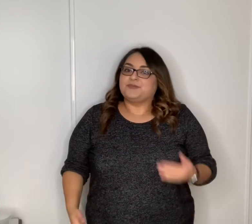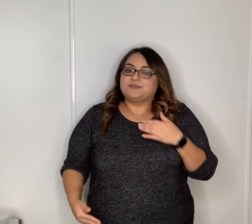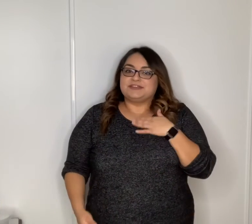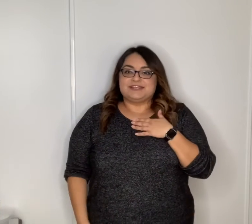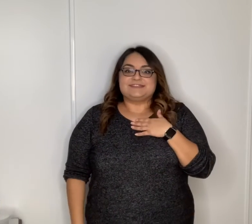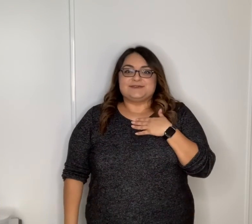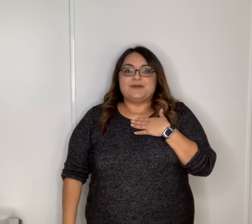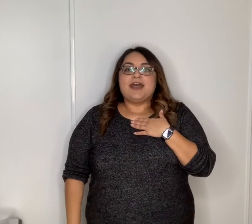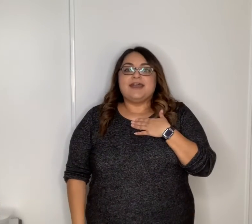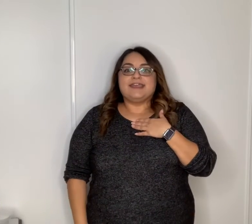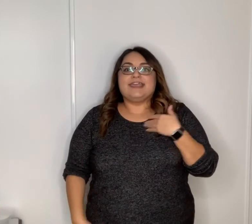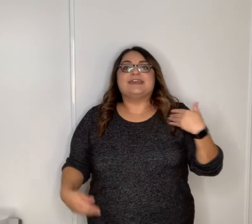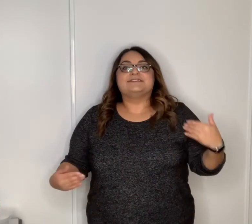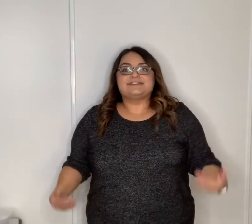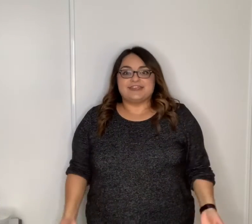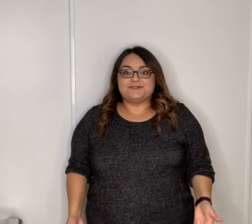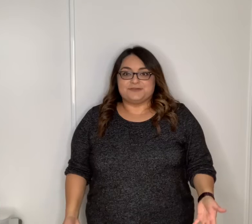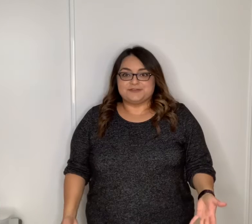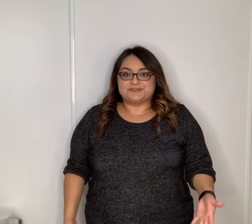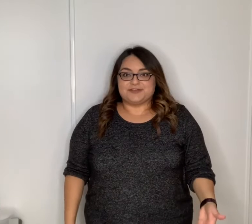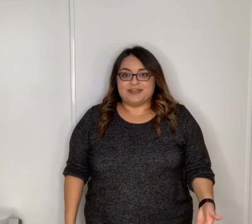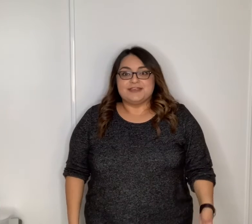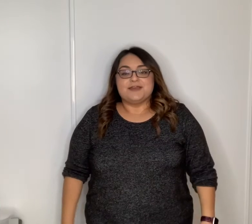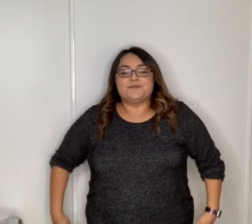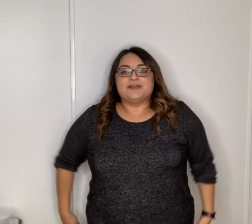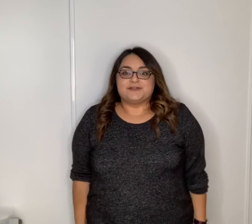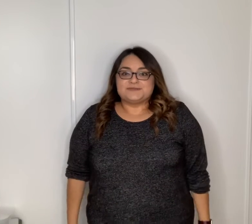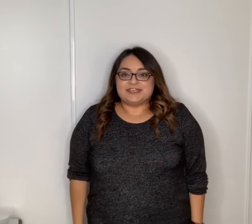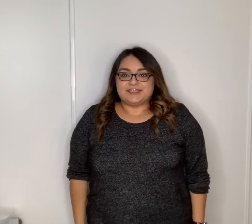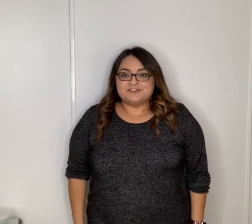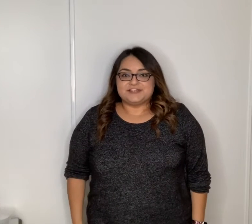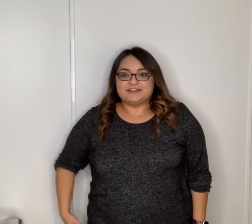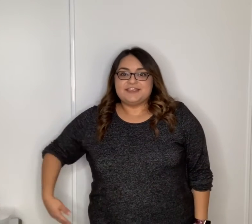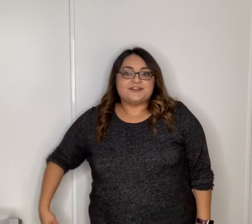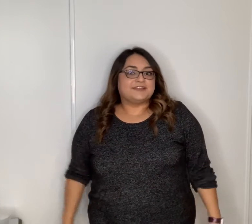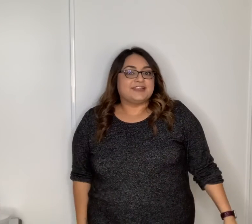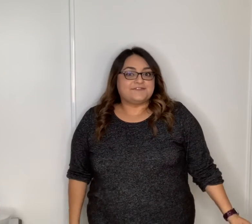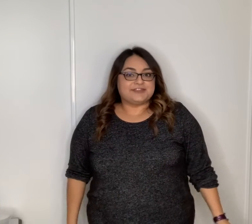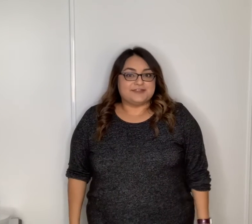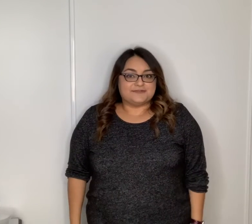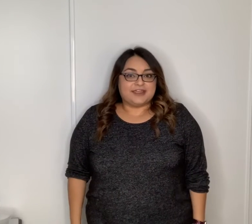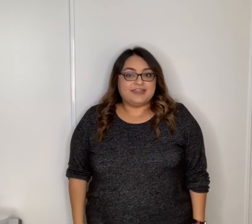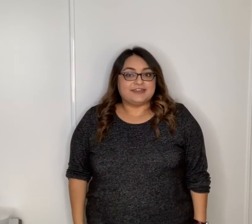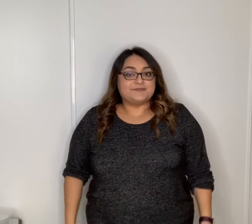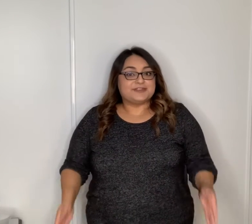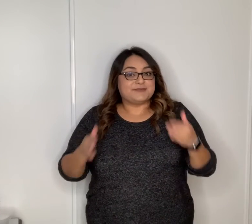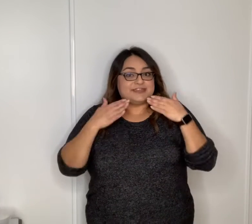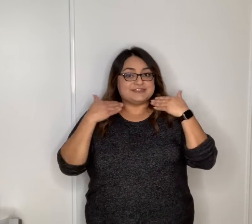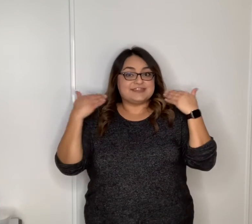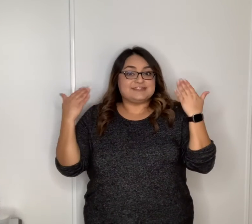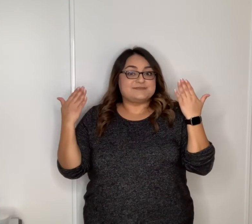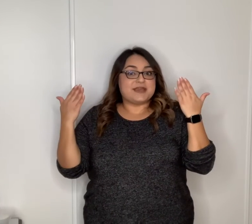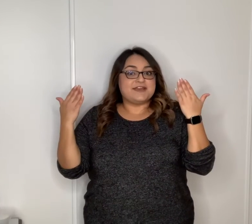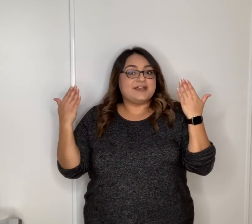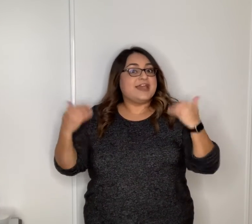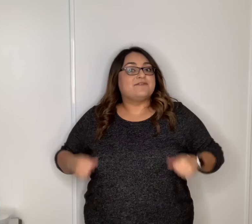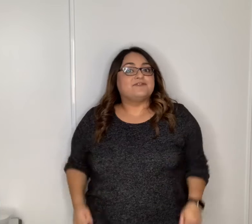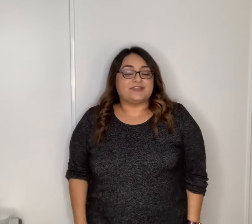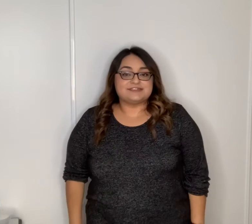bring my chest up high and stand real straight my arms hang gently on the left and right and with my inside smile i have a face